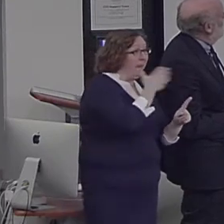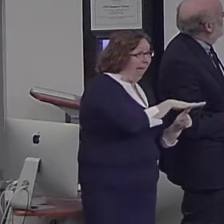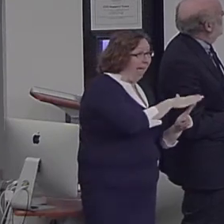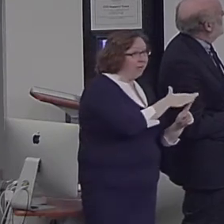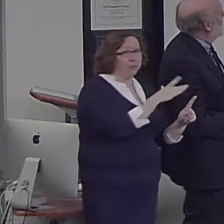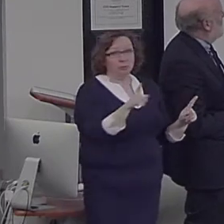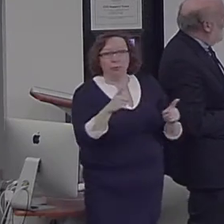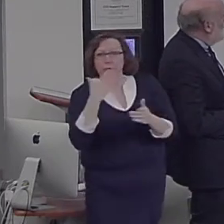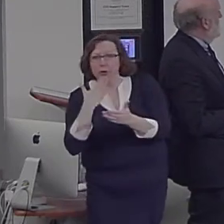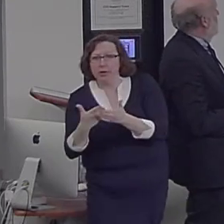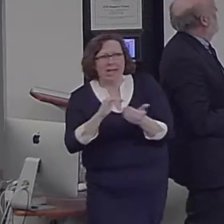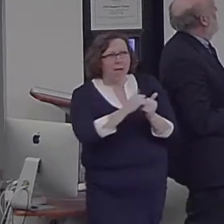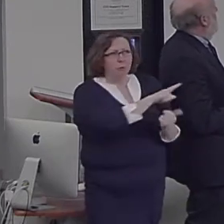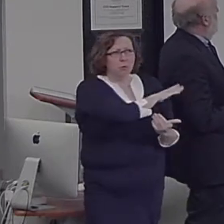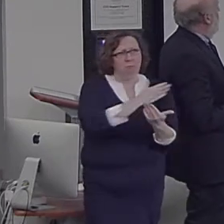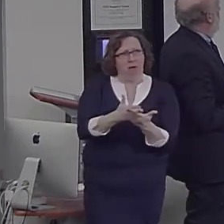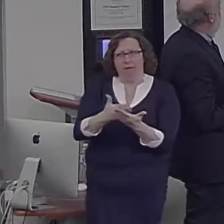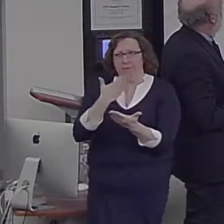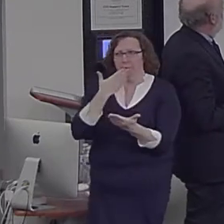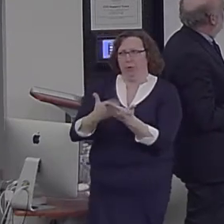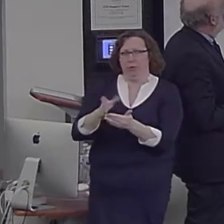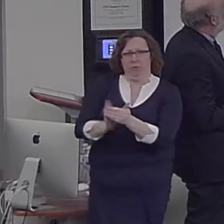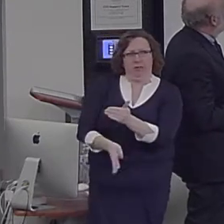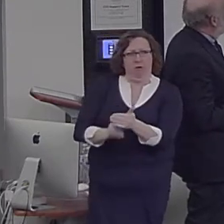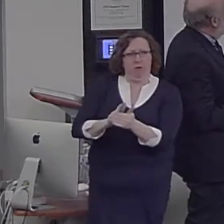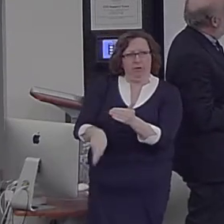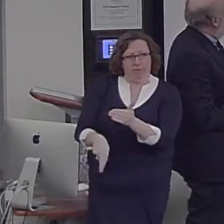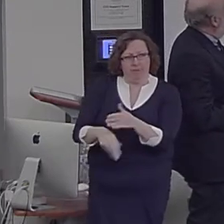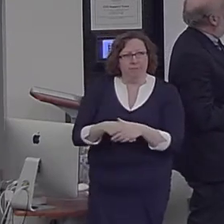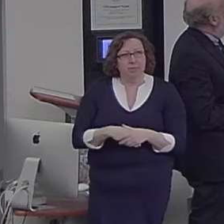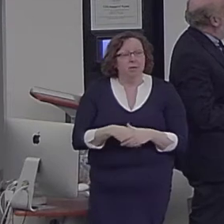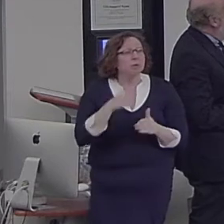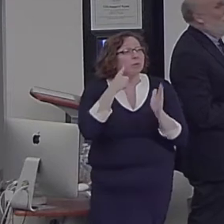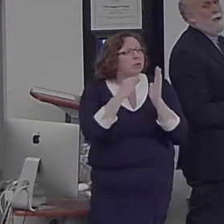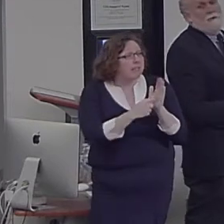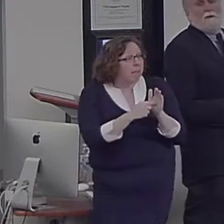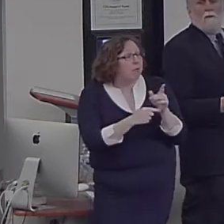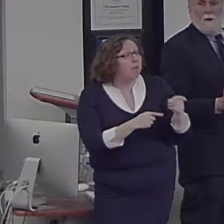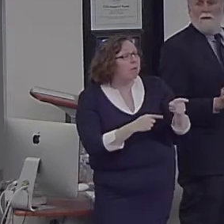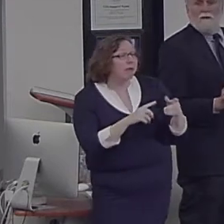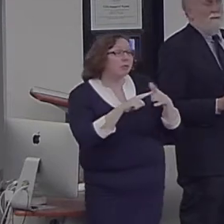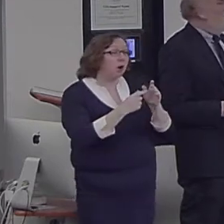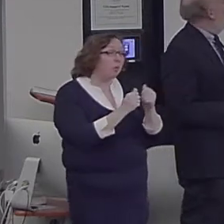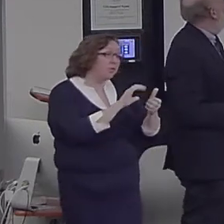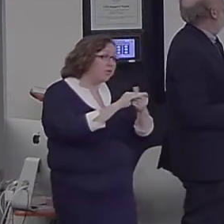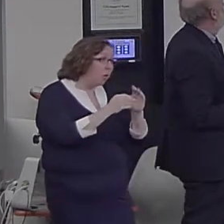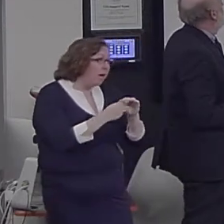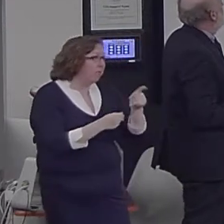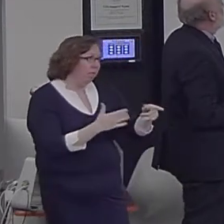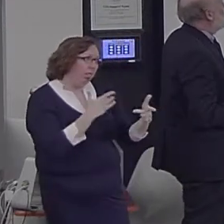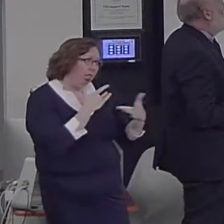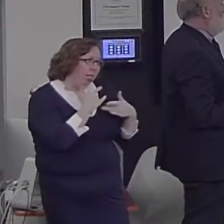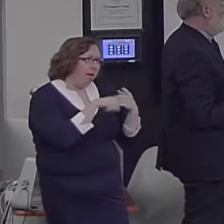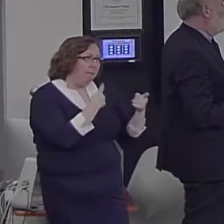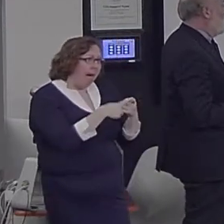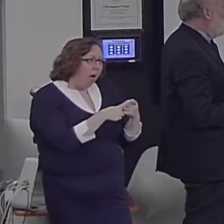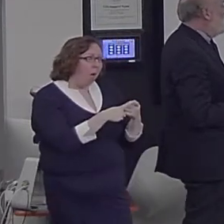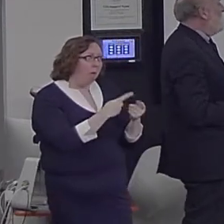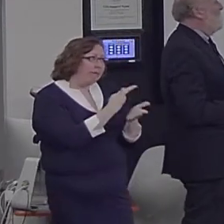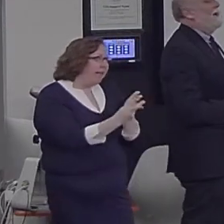psychology final. The story begins with you worrying. So you're worried at the beginning. But the story ends with you getting